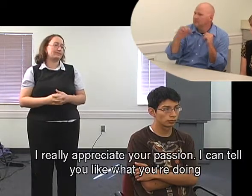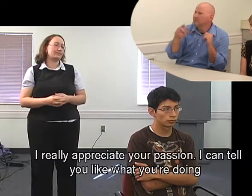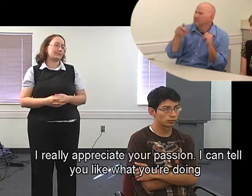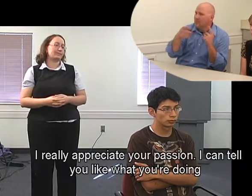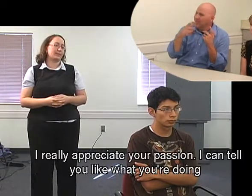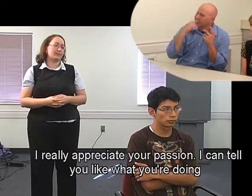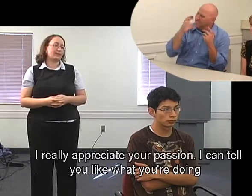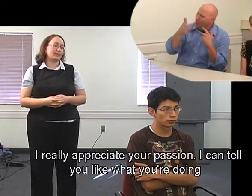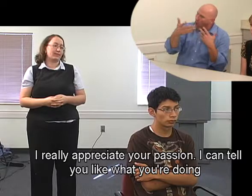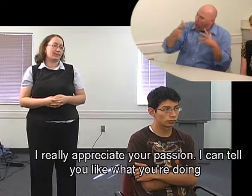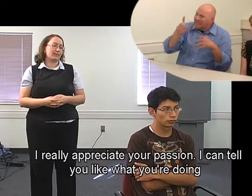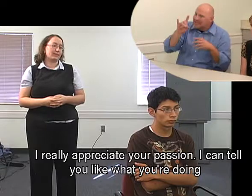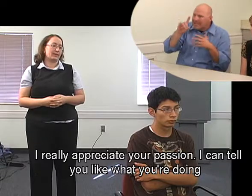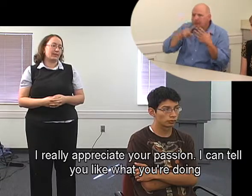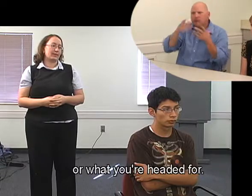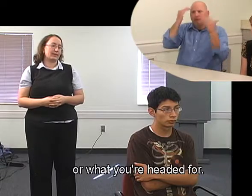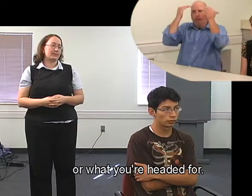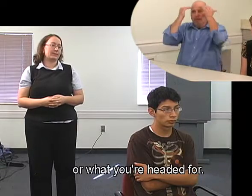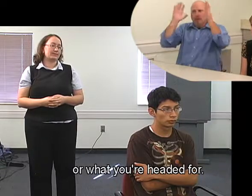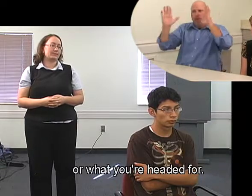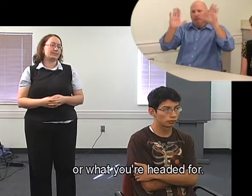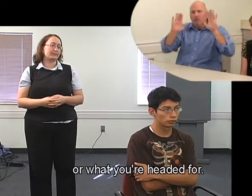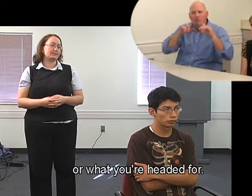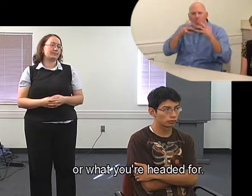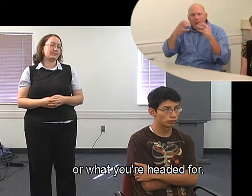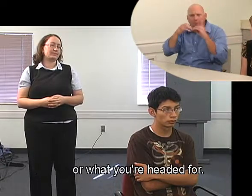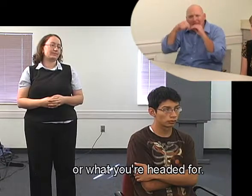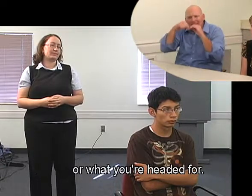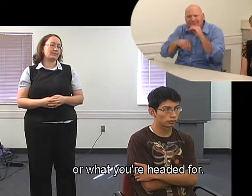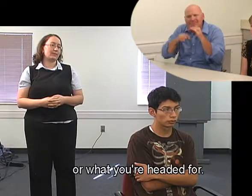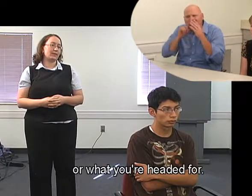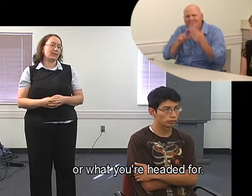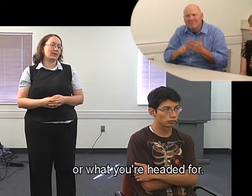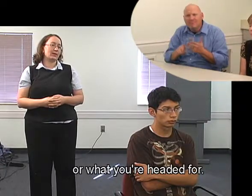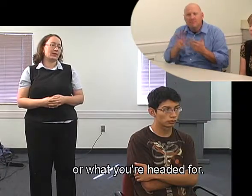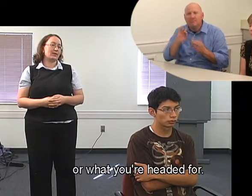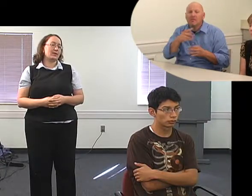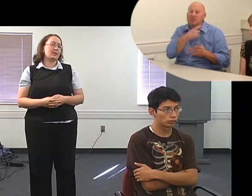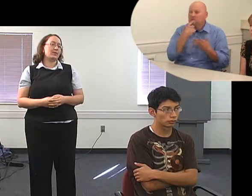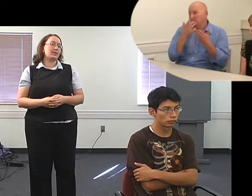I really appreciate your passion. I can tell you like what you're doing or what you're headed for.